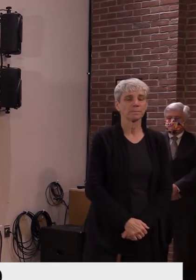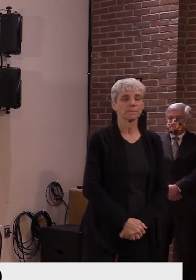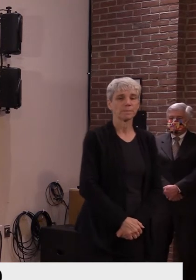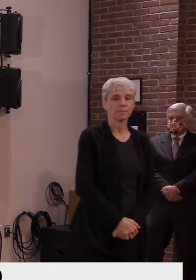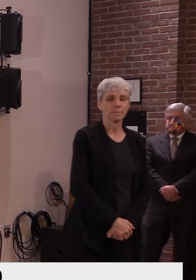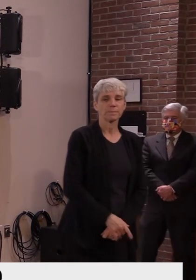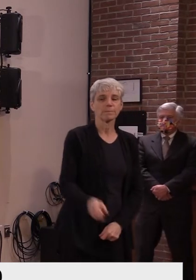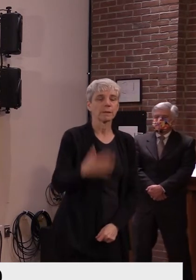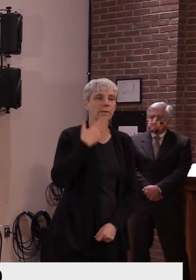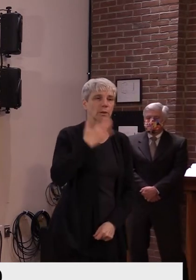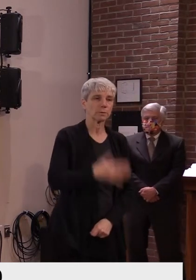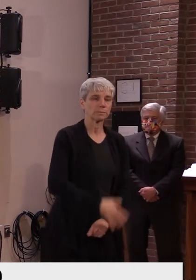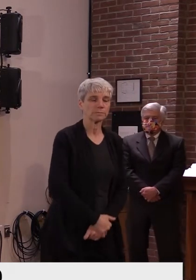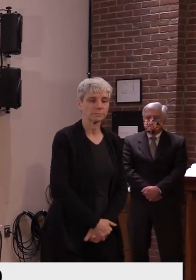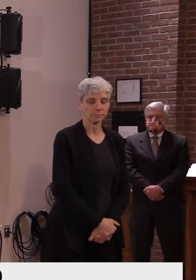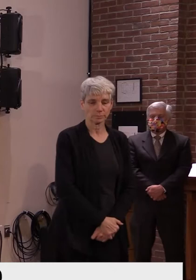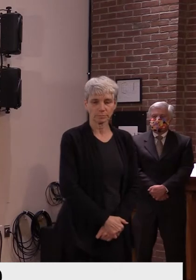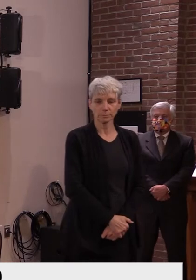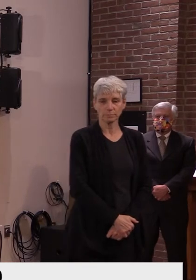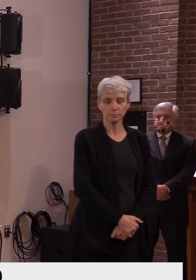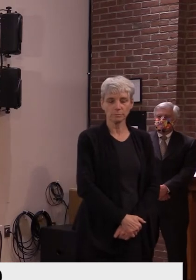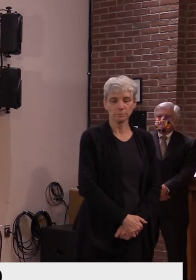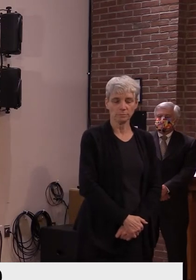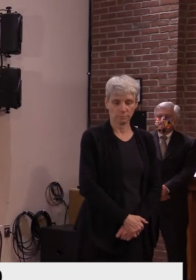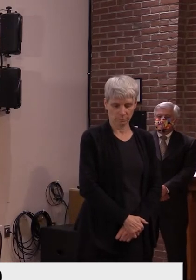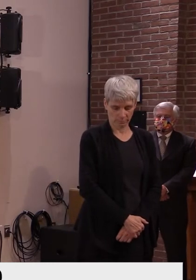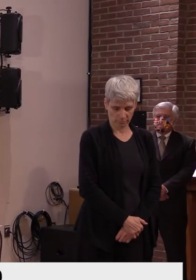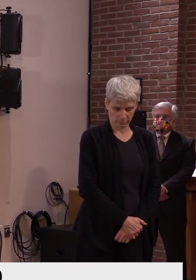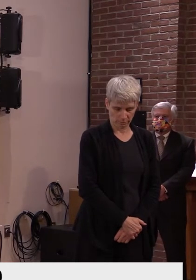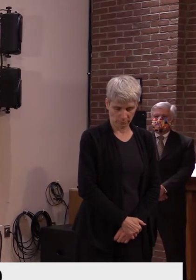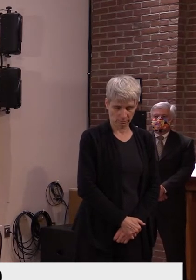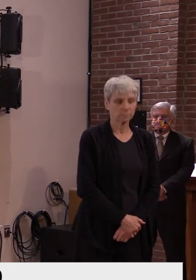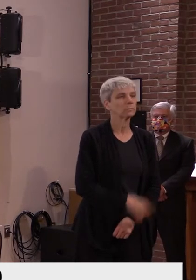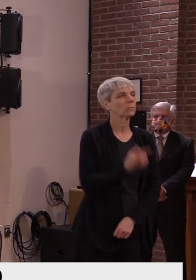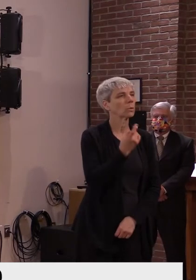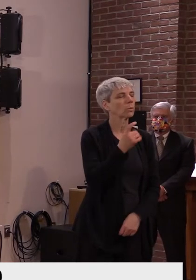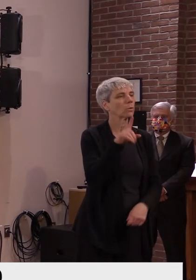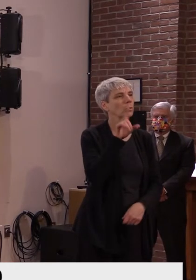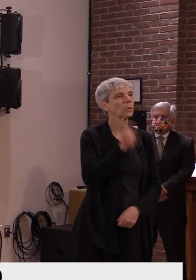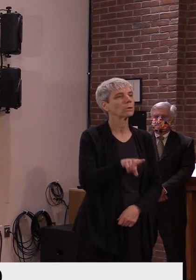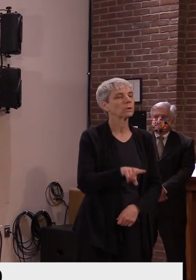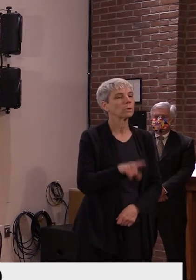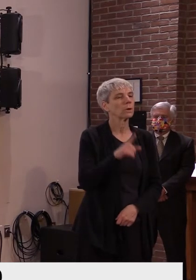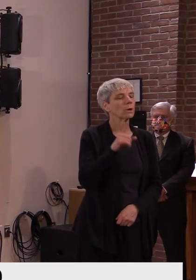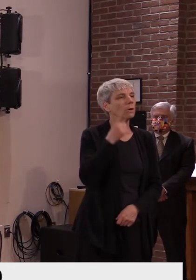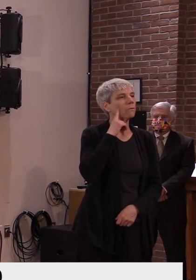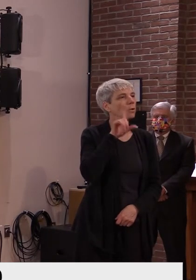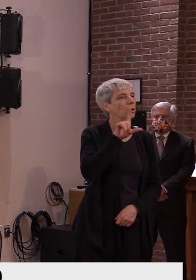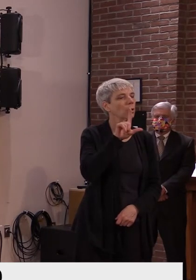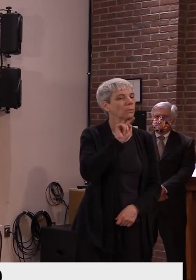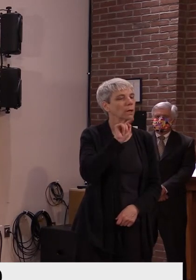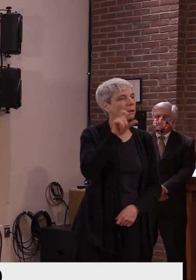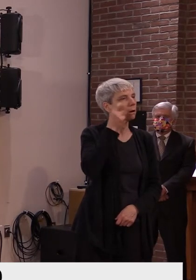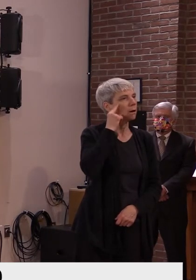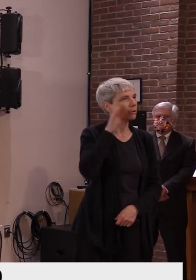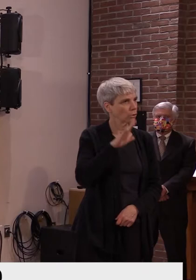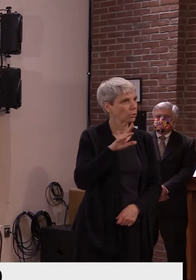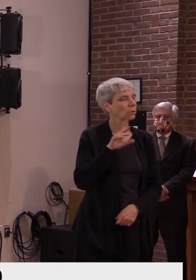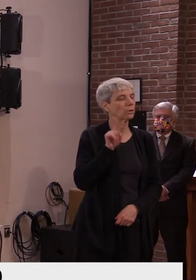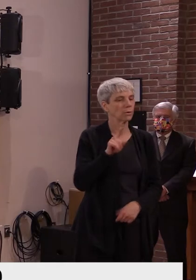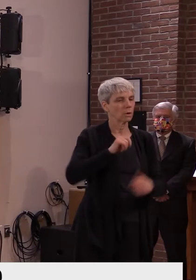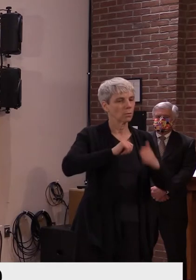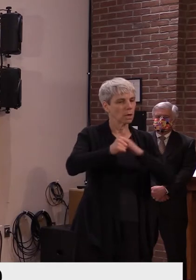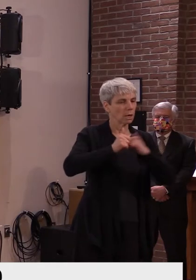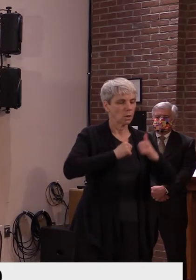Okay. Thanks. and the other thing, uh, the, uh, Lieutenant Governor's rate appears to be the only place closed